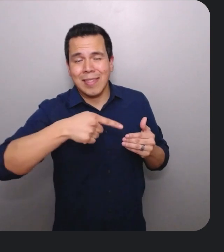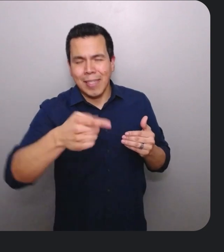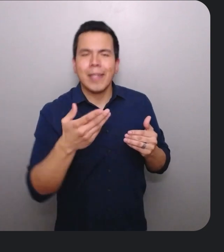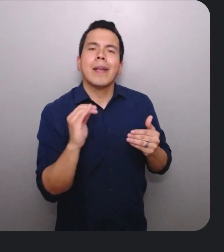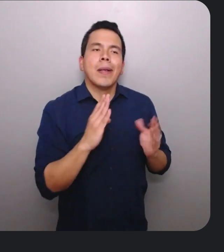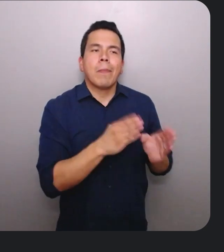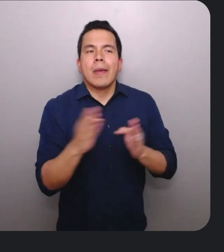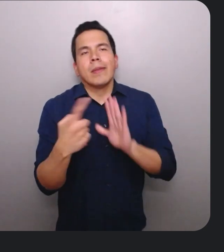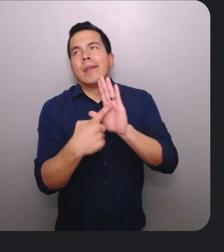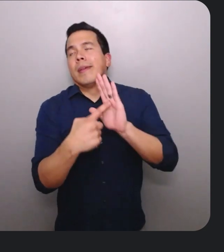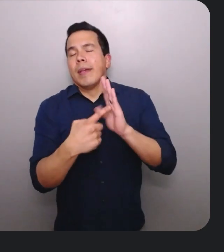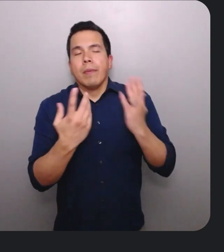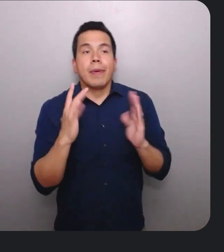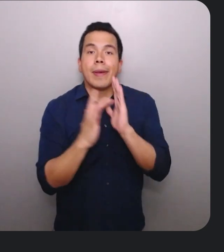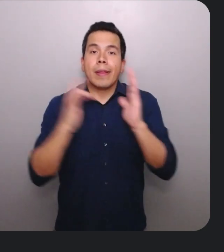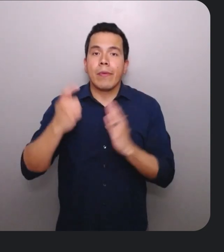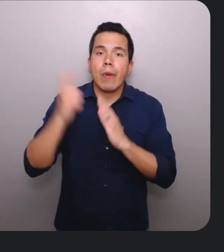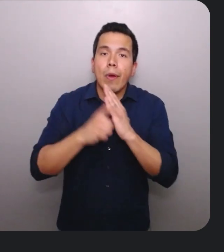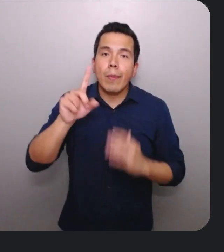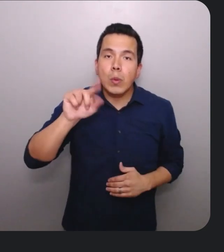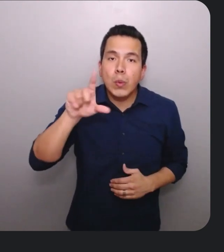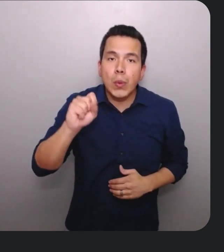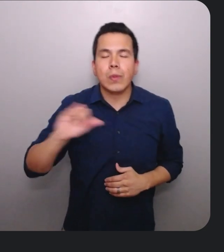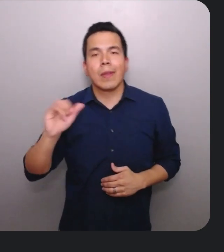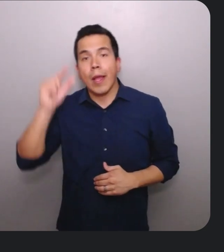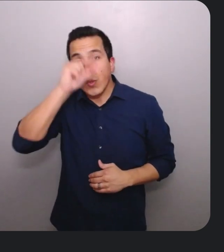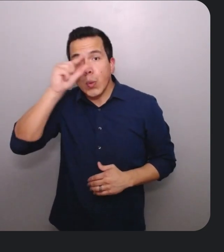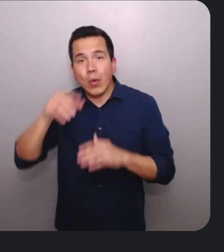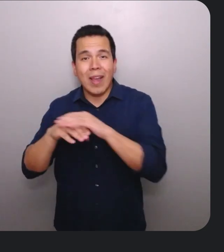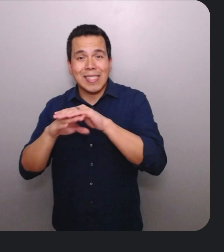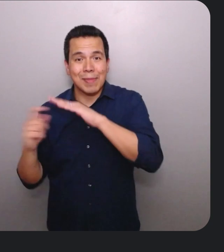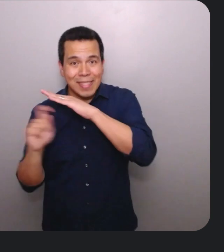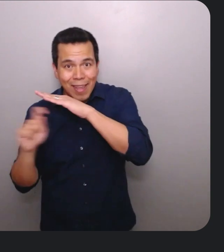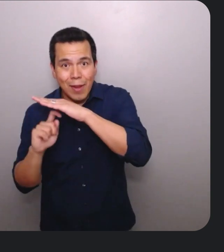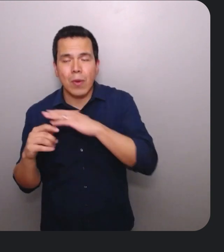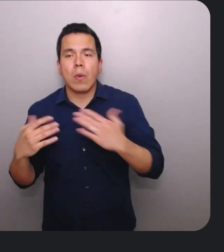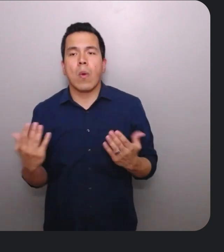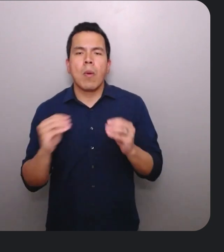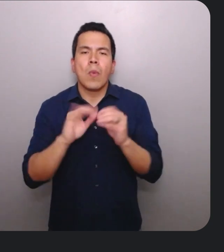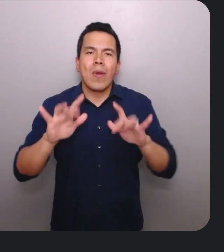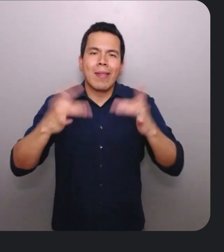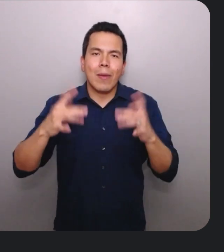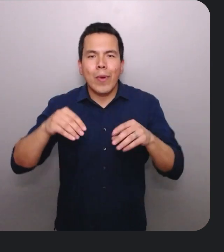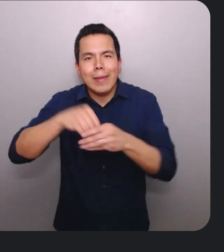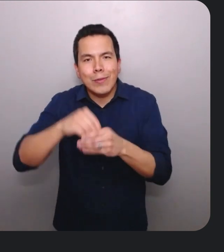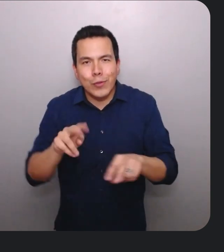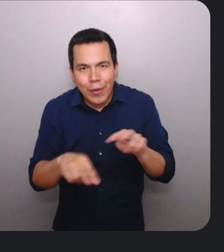these methods could range from leveraging automated tooling like Google's accessibility scanner, to lightweight internal evaluations,